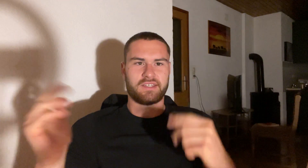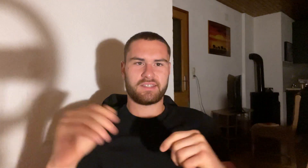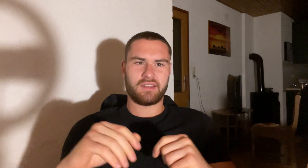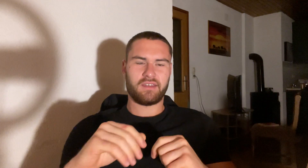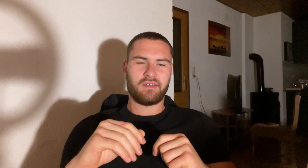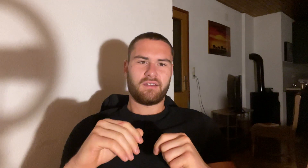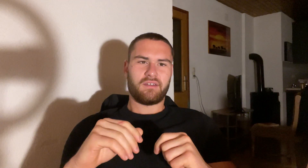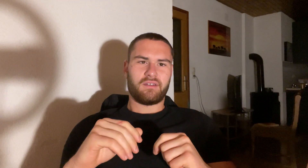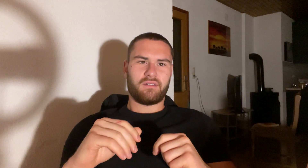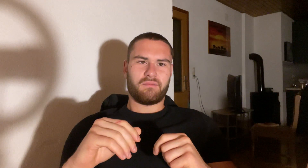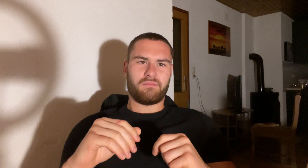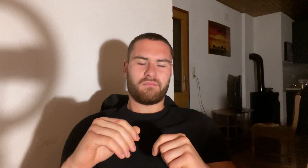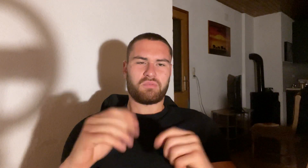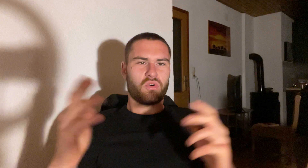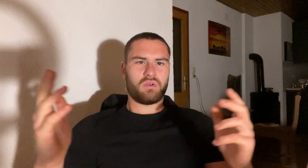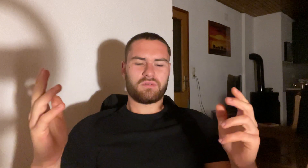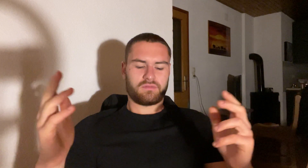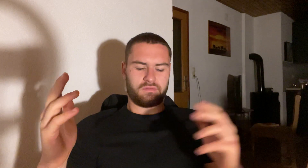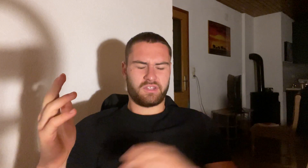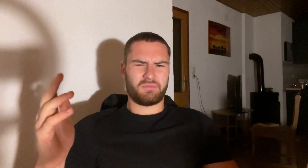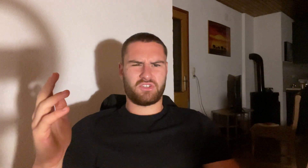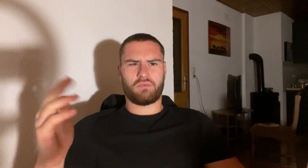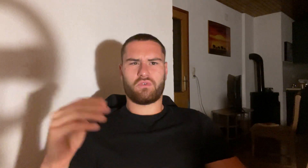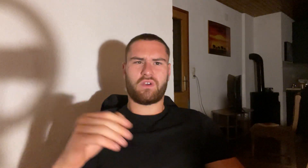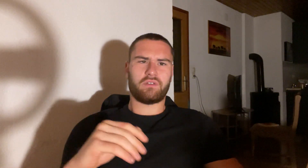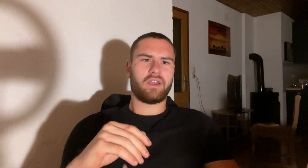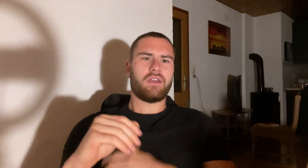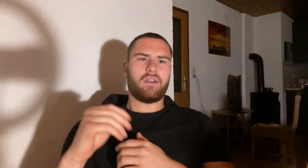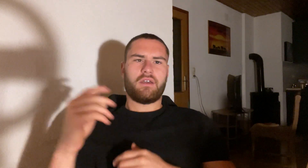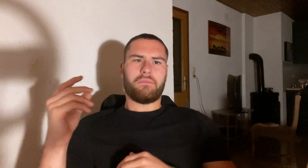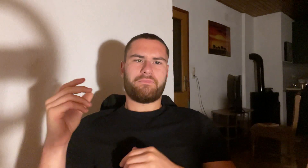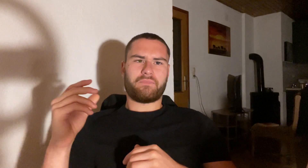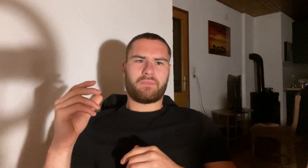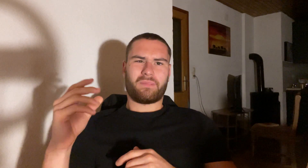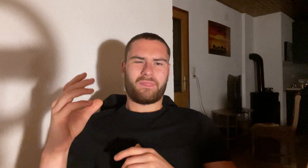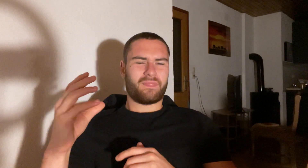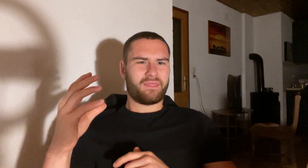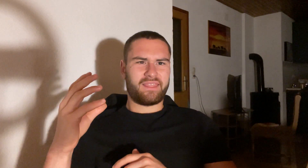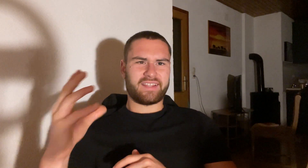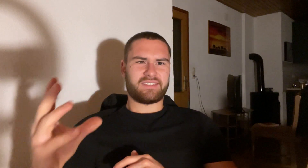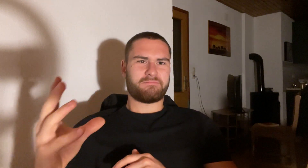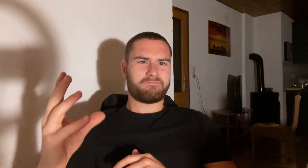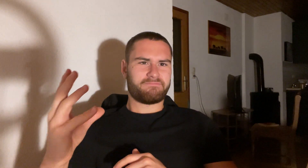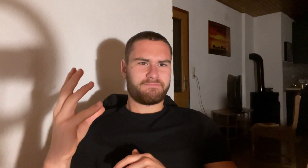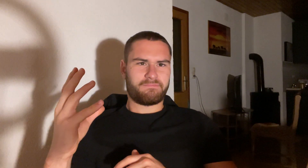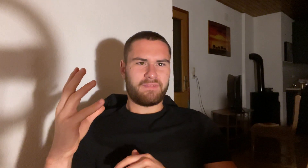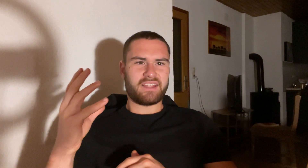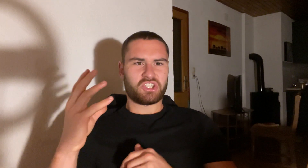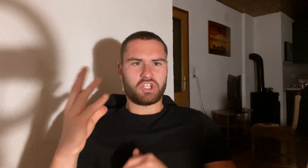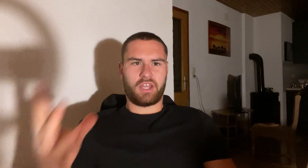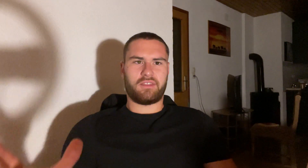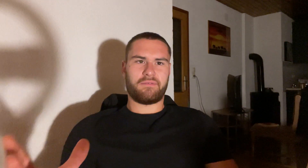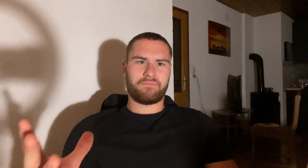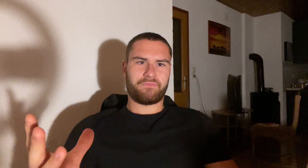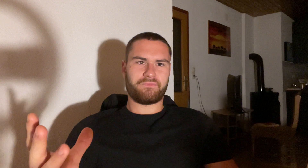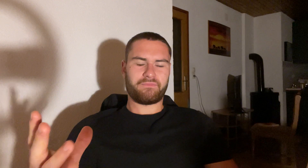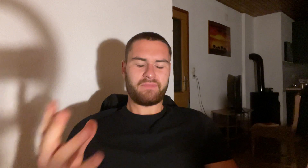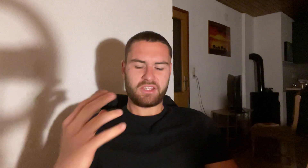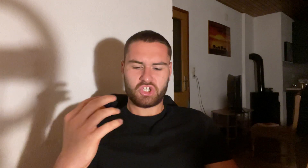bro that's my stomach growling that's that's shit that's